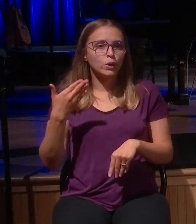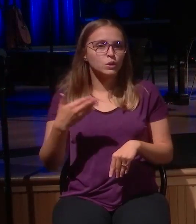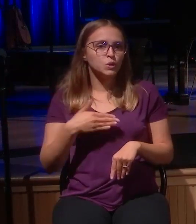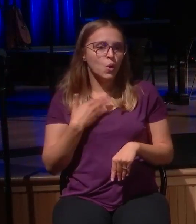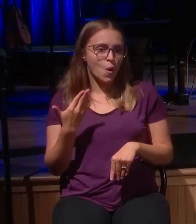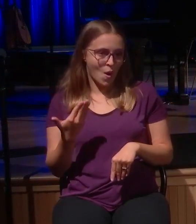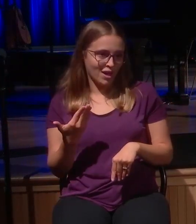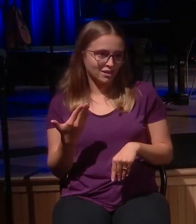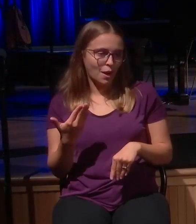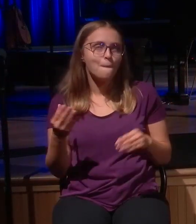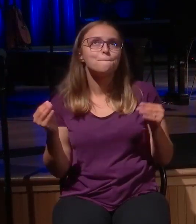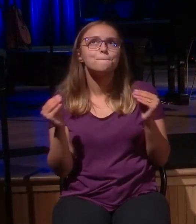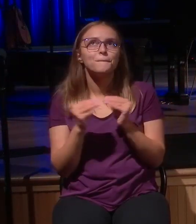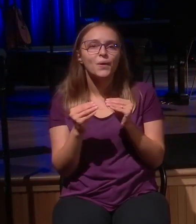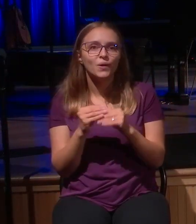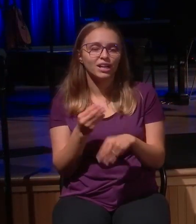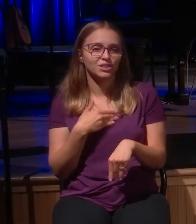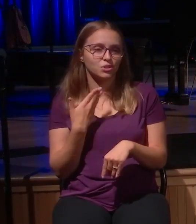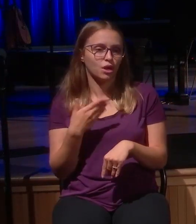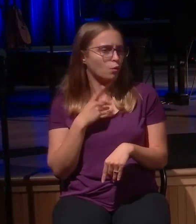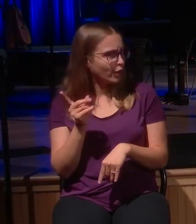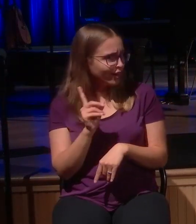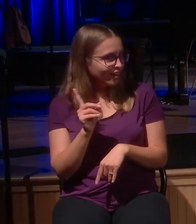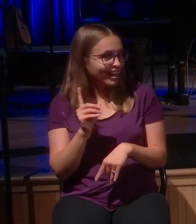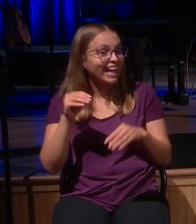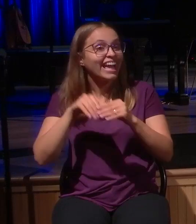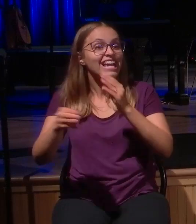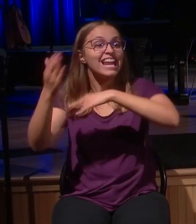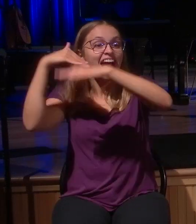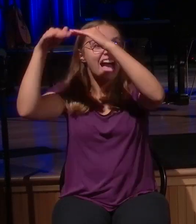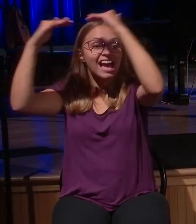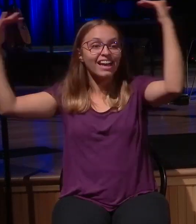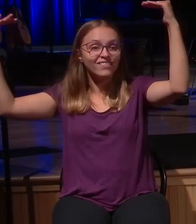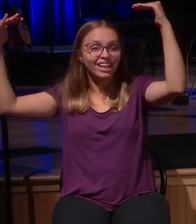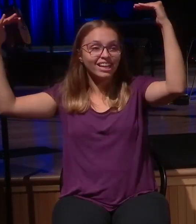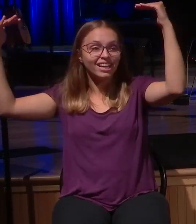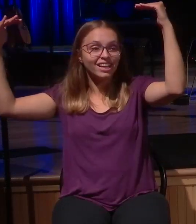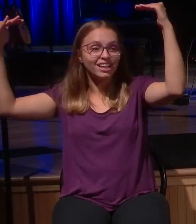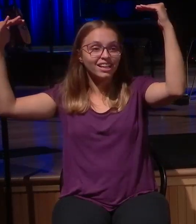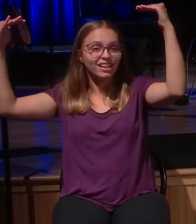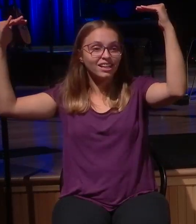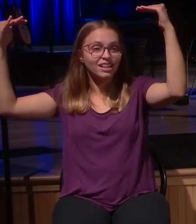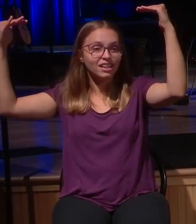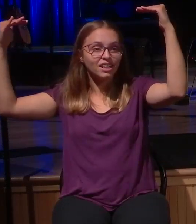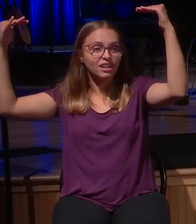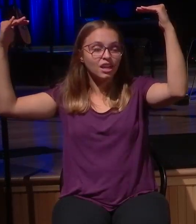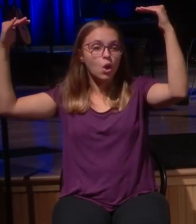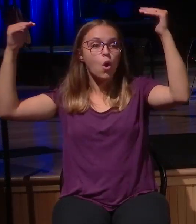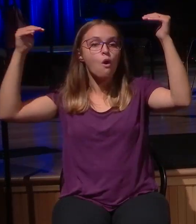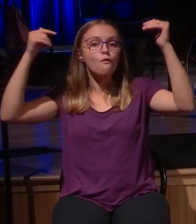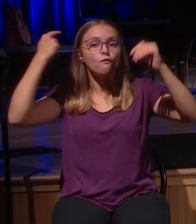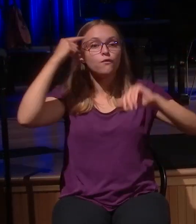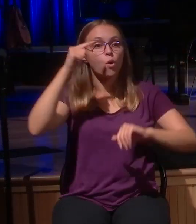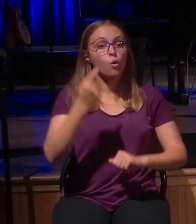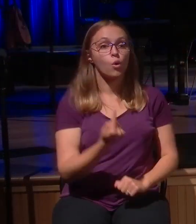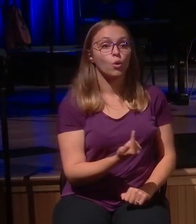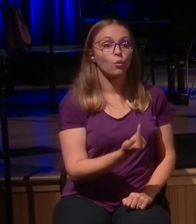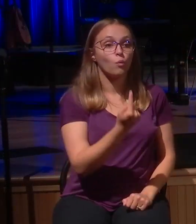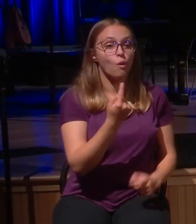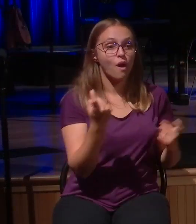More joy. Where? In heaven. Over one sinner who repents than over 99 righteous persons who